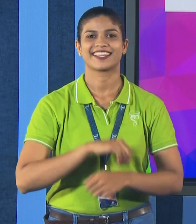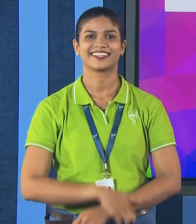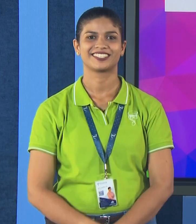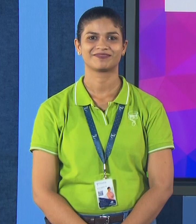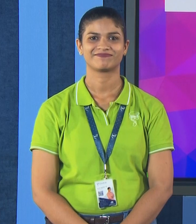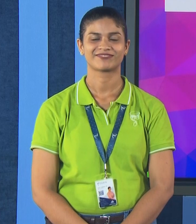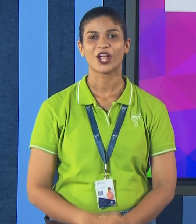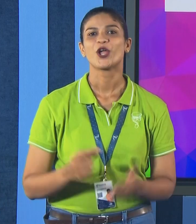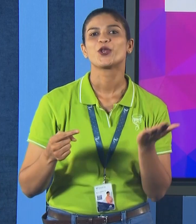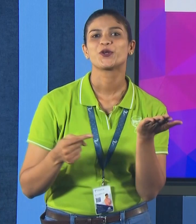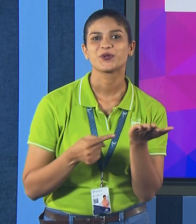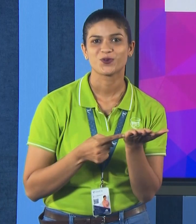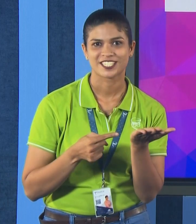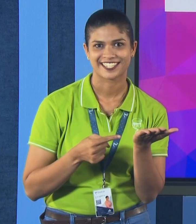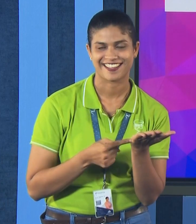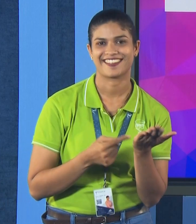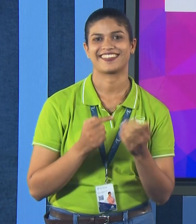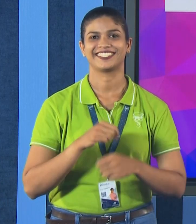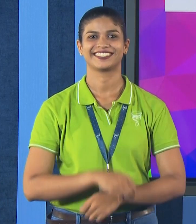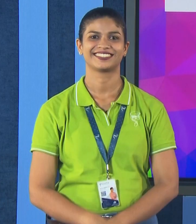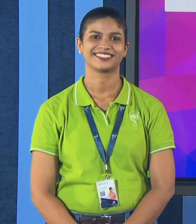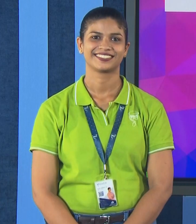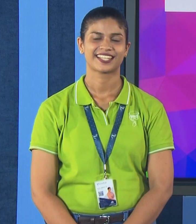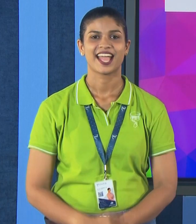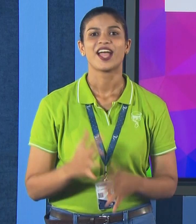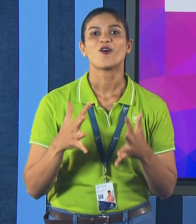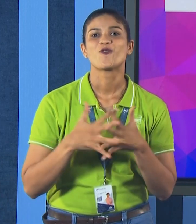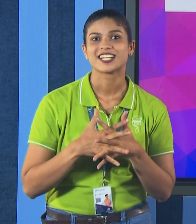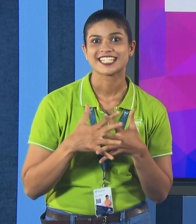Tuesday, Wednesday,